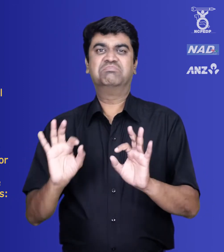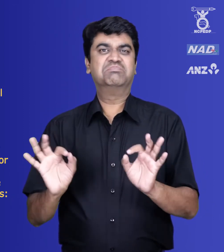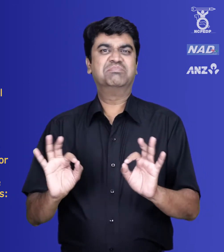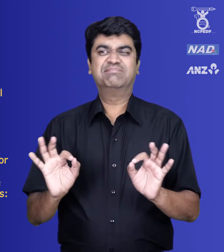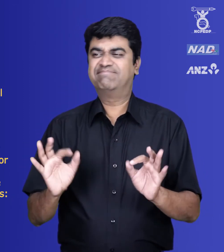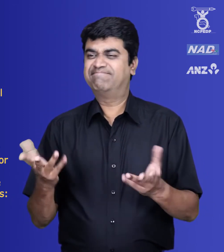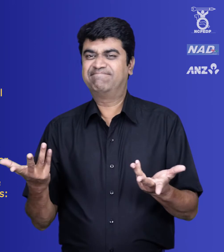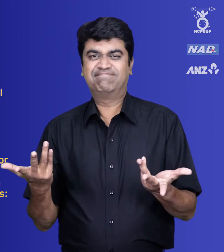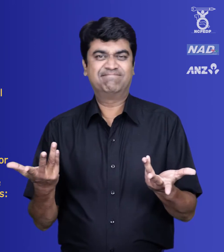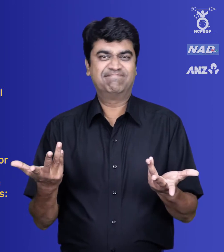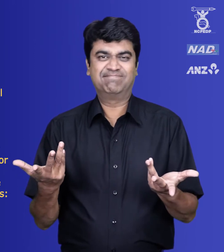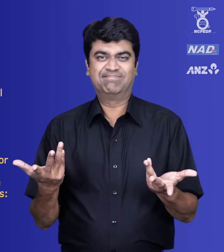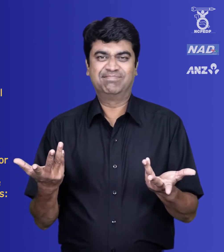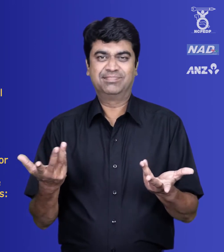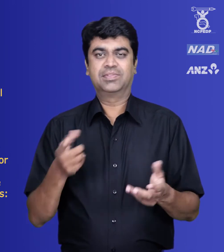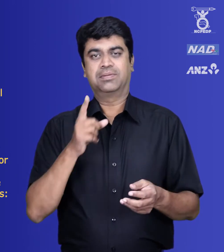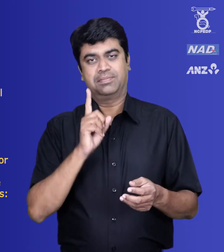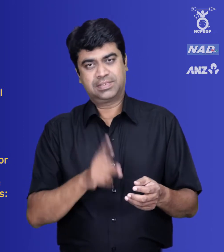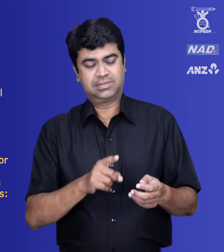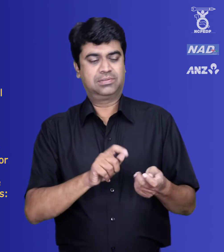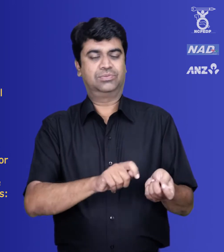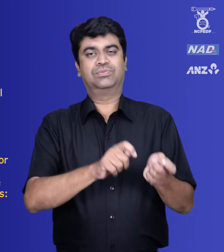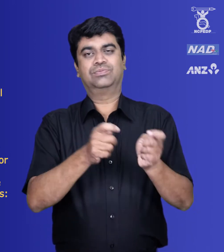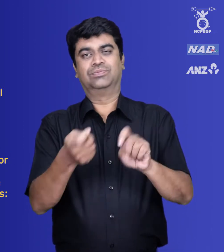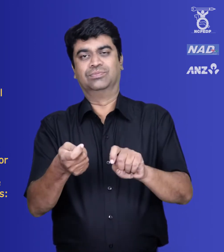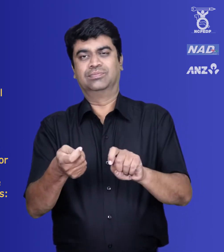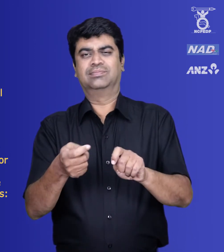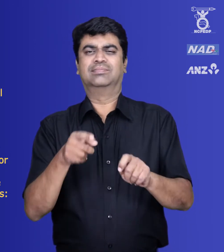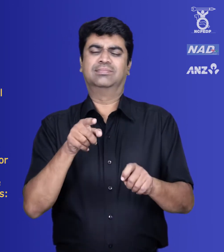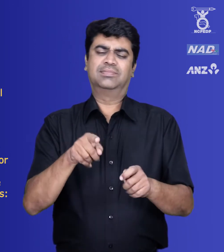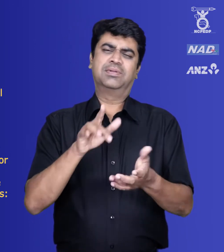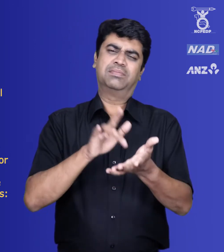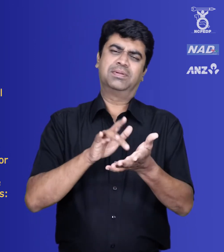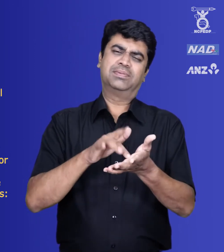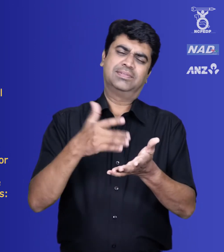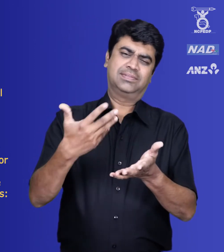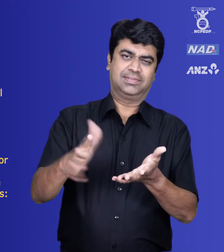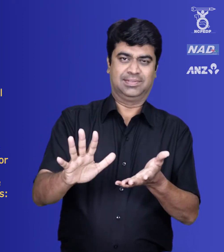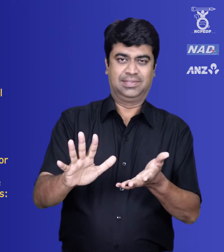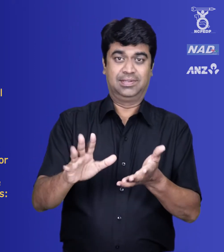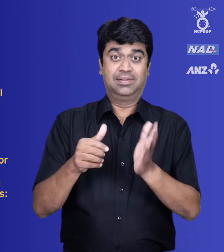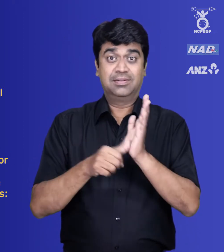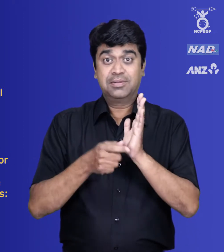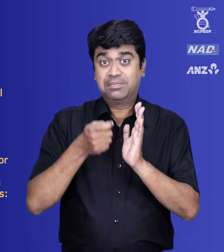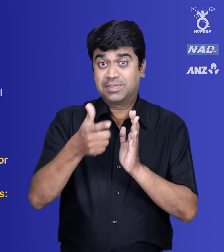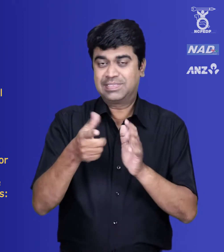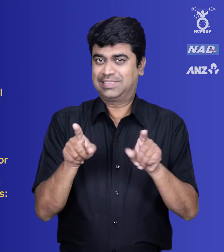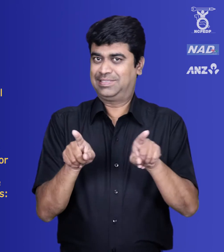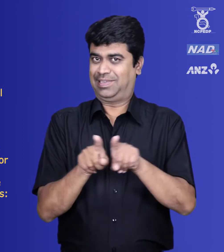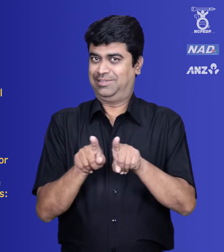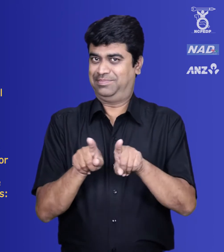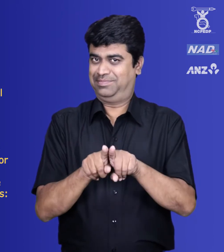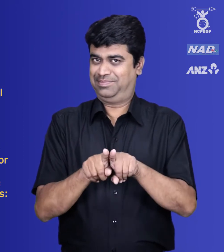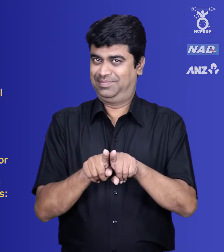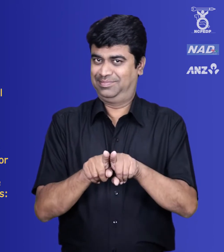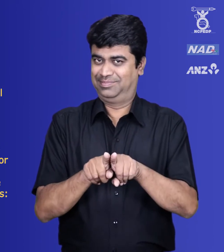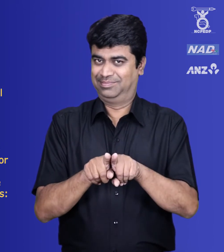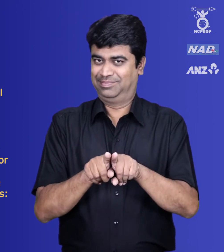holding, 22 – shall be shifted to some other post with the same pay scale and service benefits.